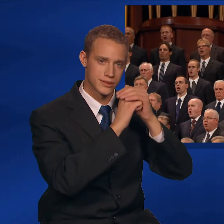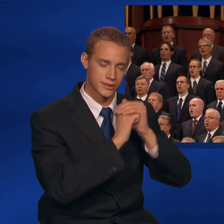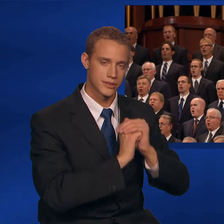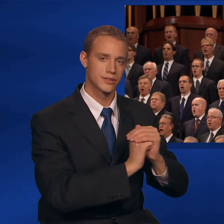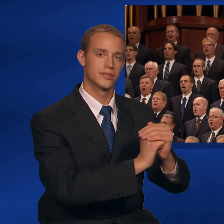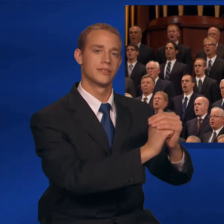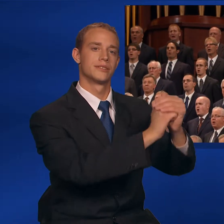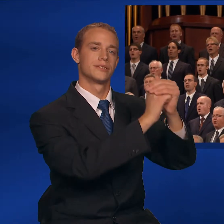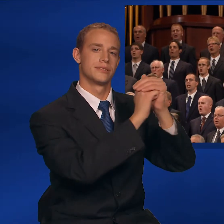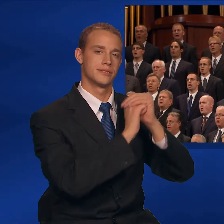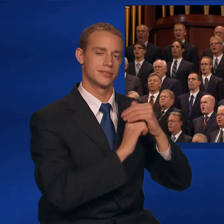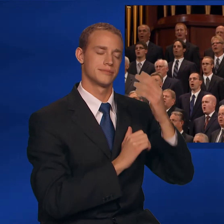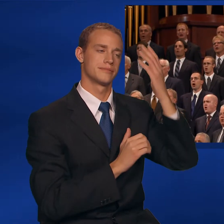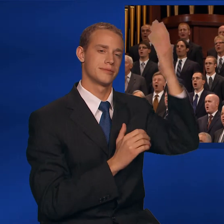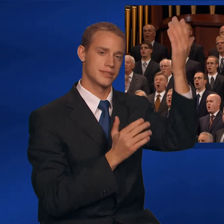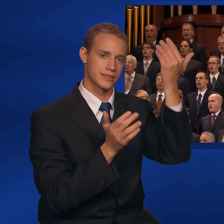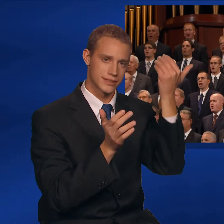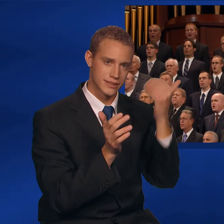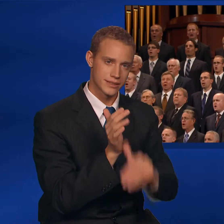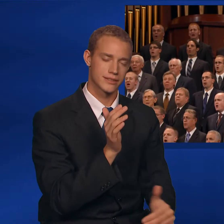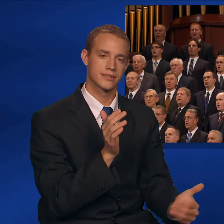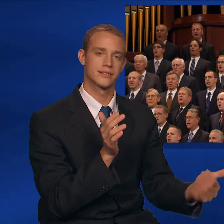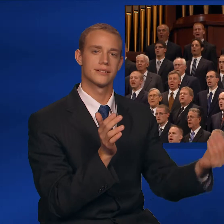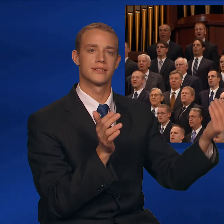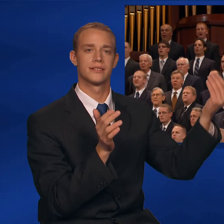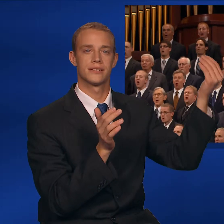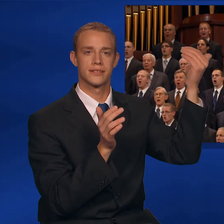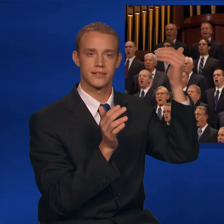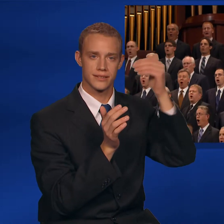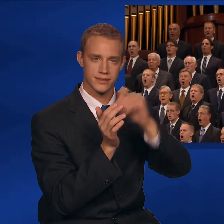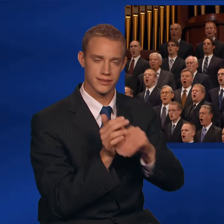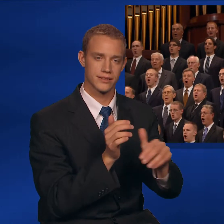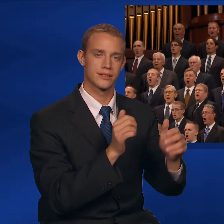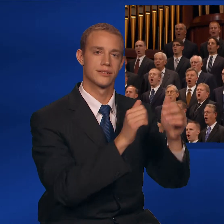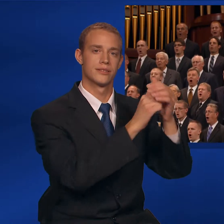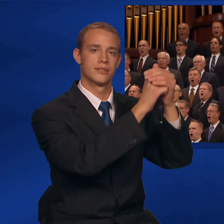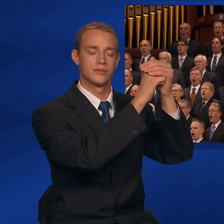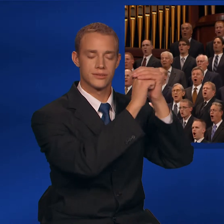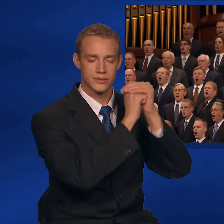worship before Him before.